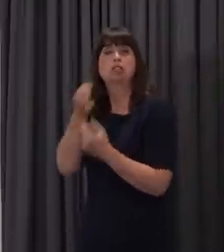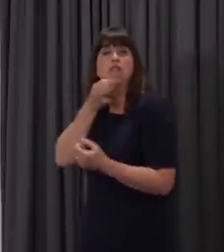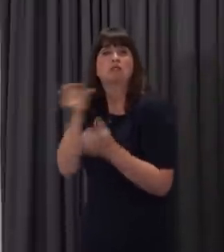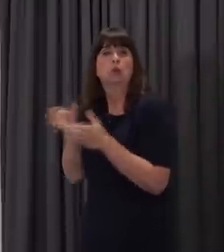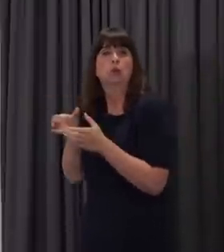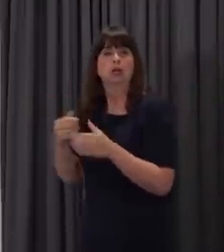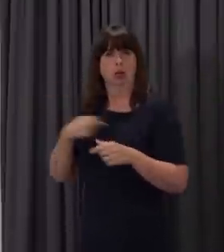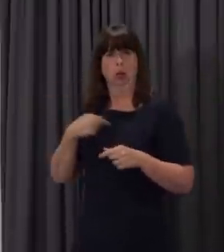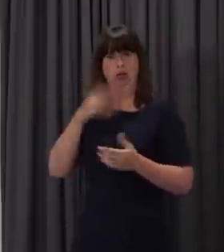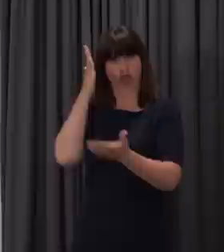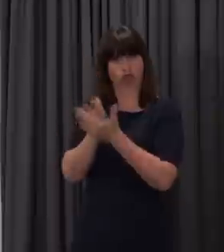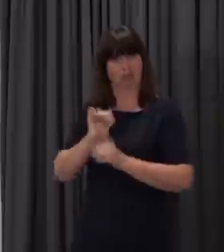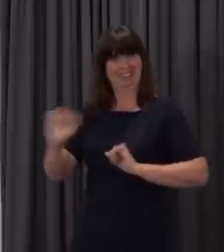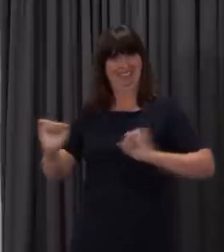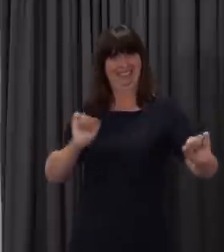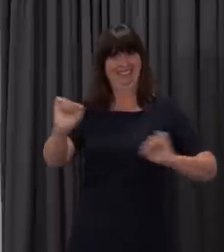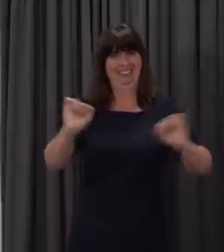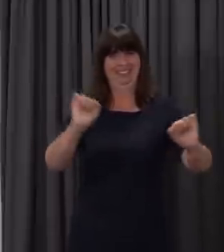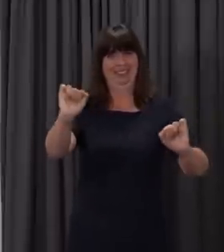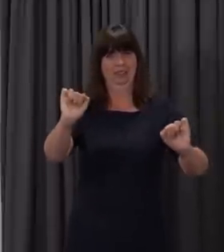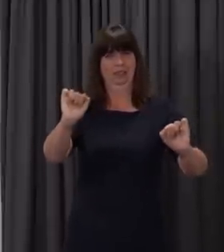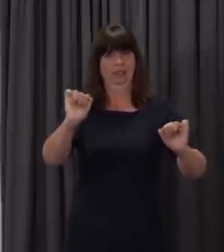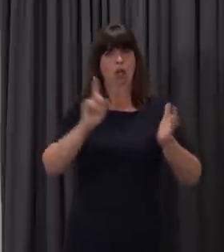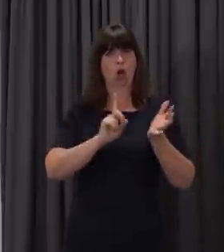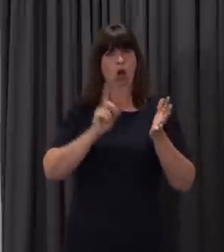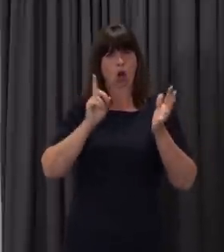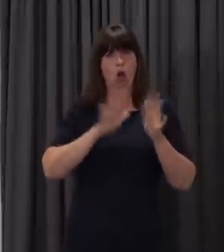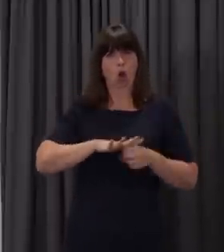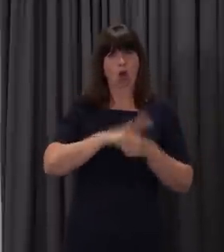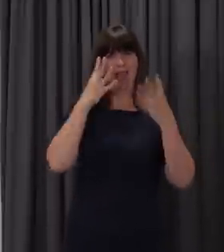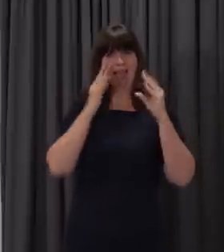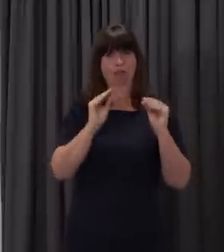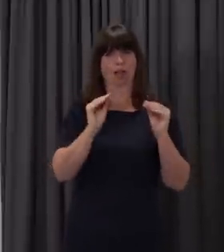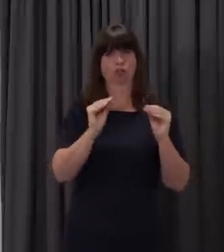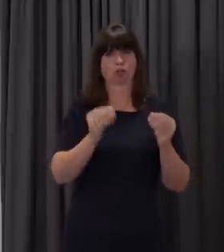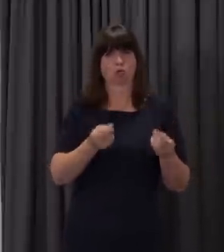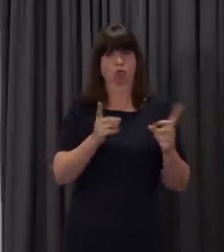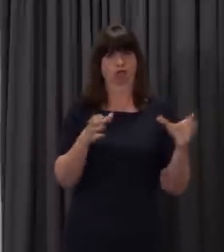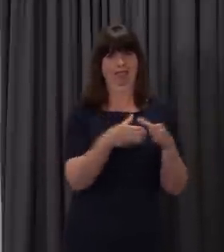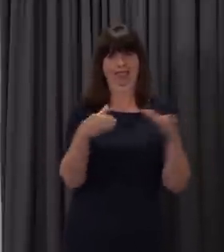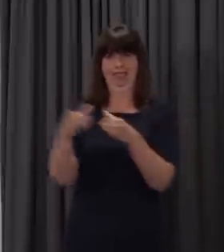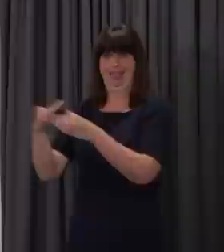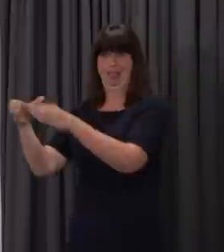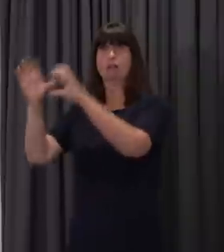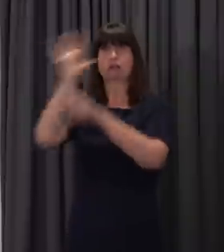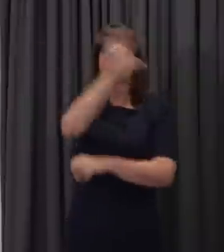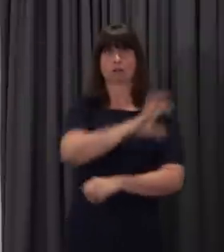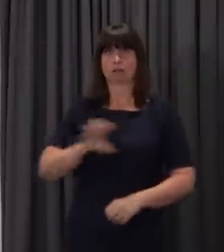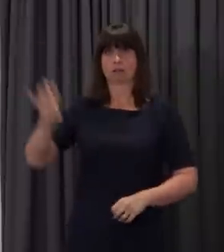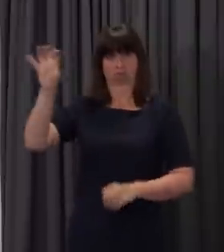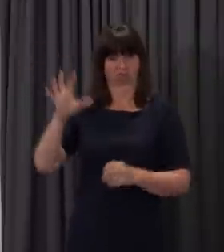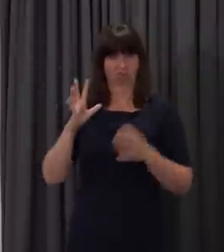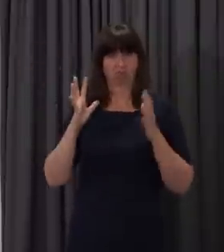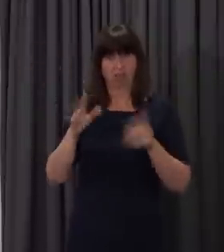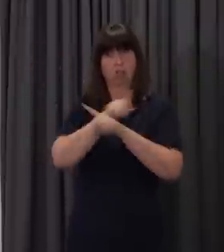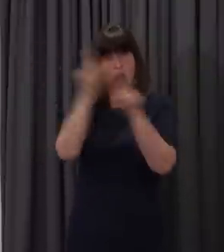our governing bodies and local education authorities to be able to use the national guidance and the national expectation to ensure